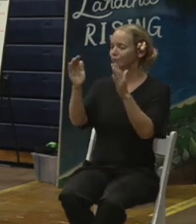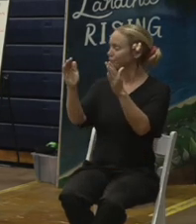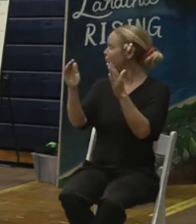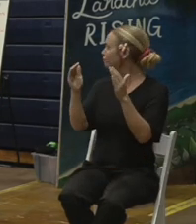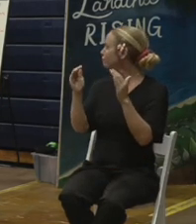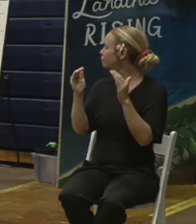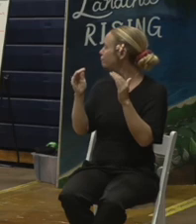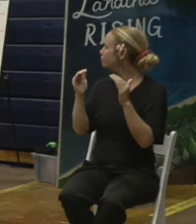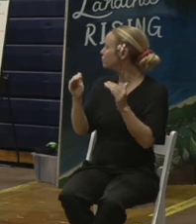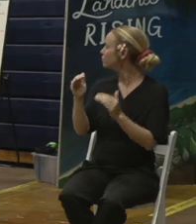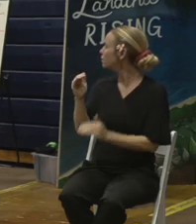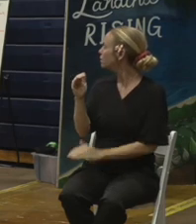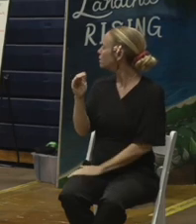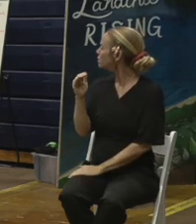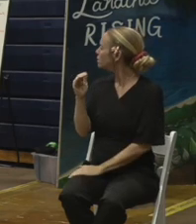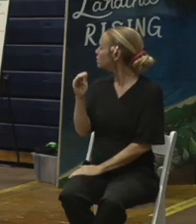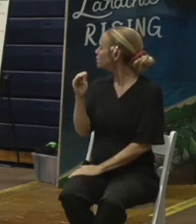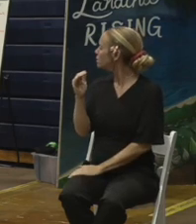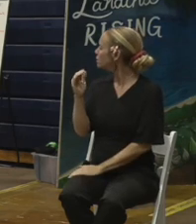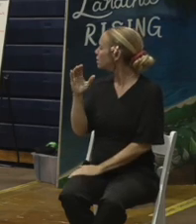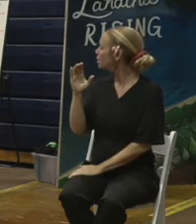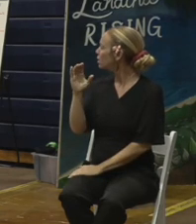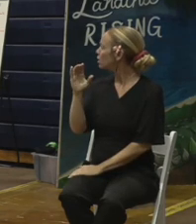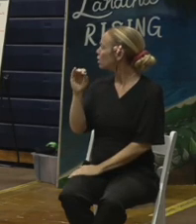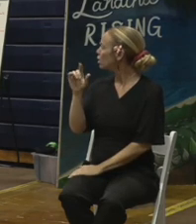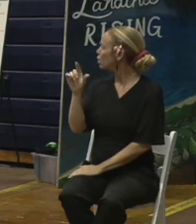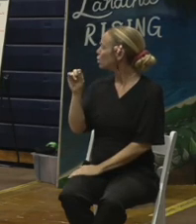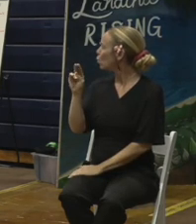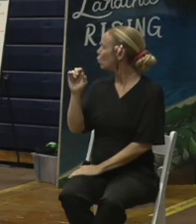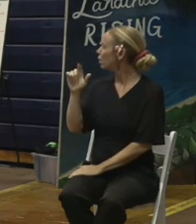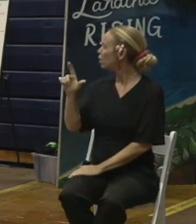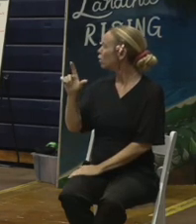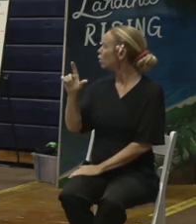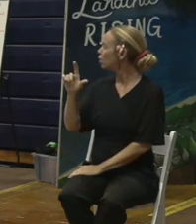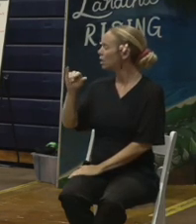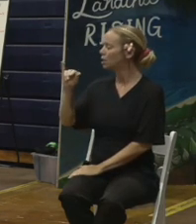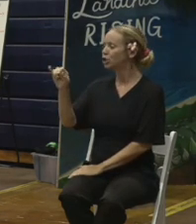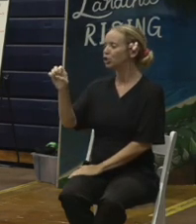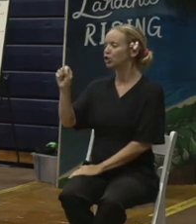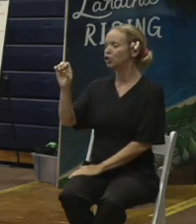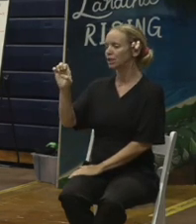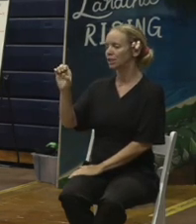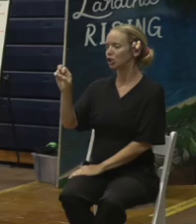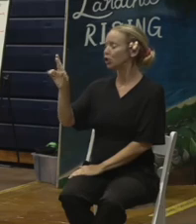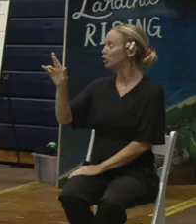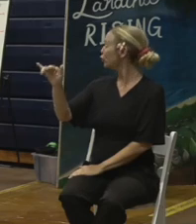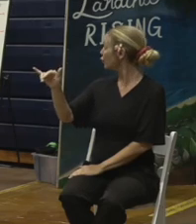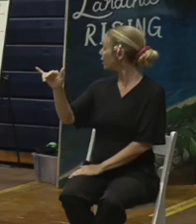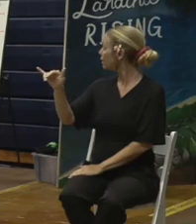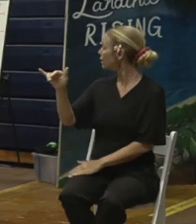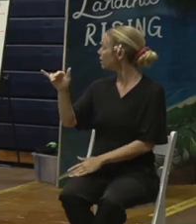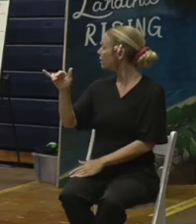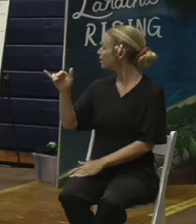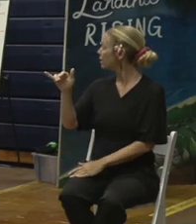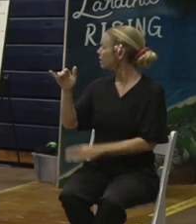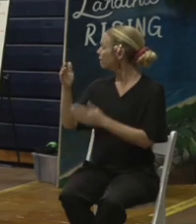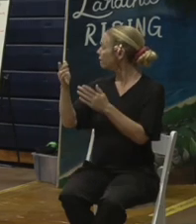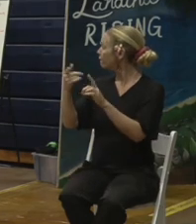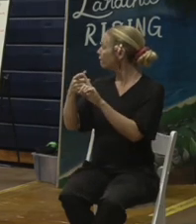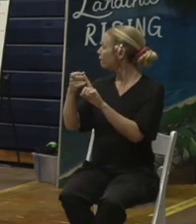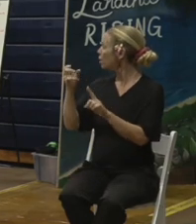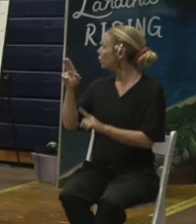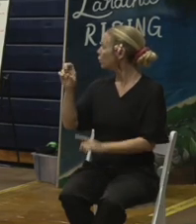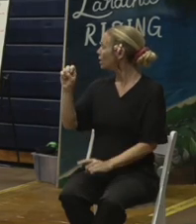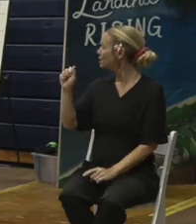If you've been coming to our Wednesday meetings here in Lahaina, you probably met them along the way. We're also inviting, as I said, Director Shane